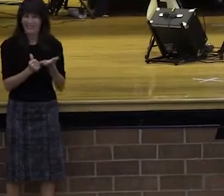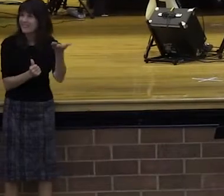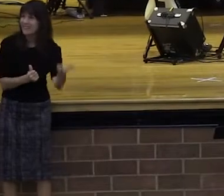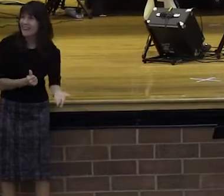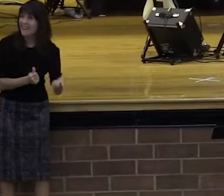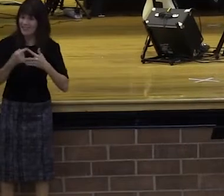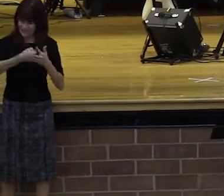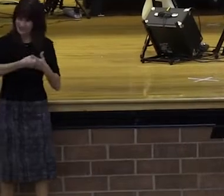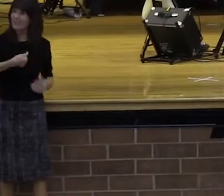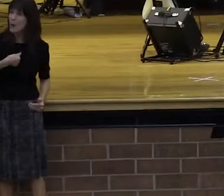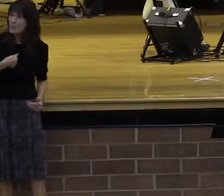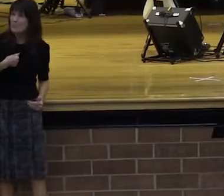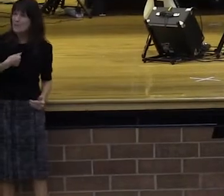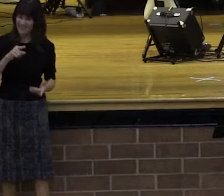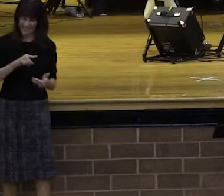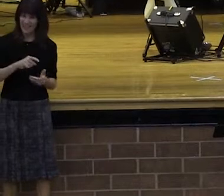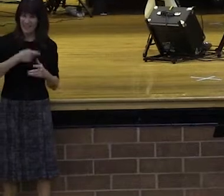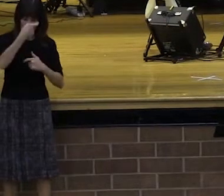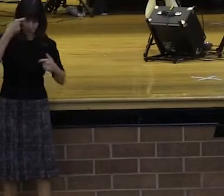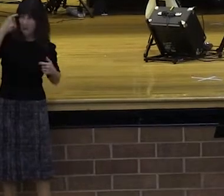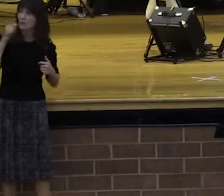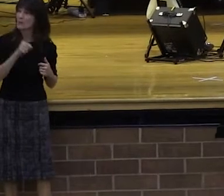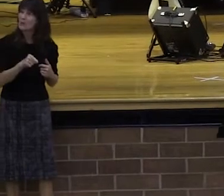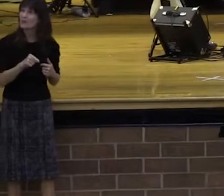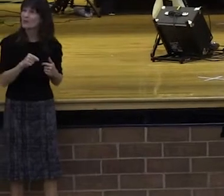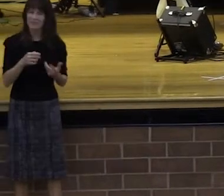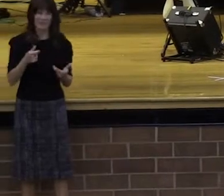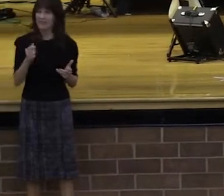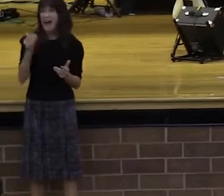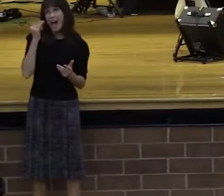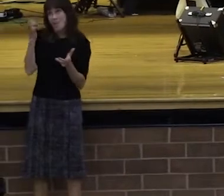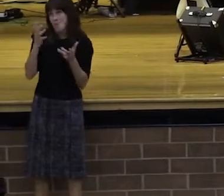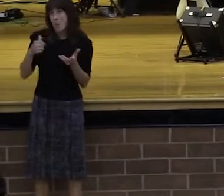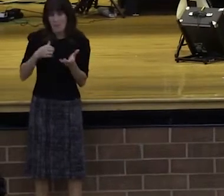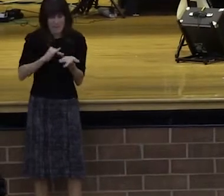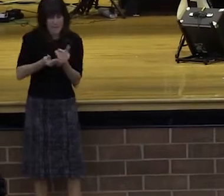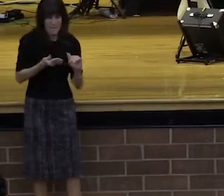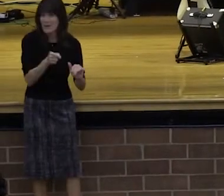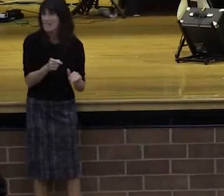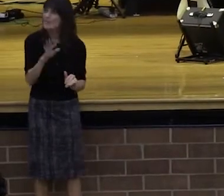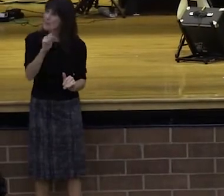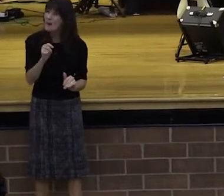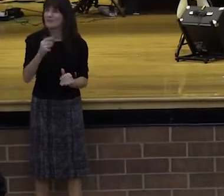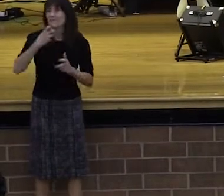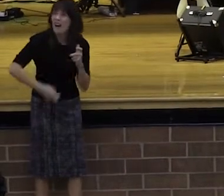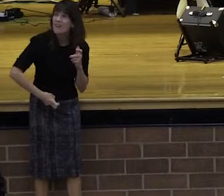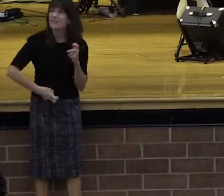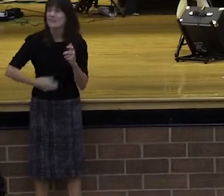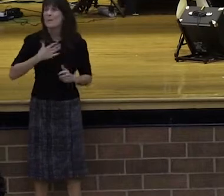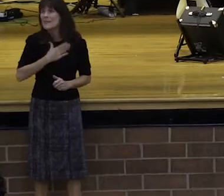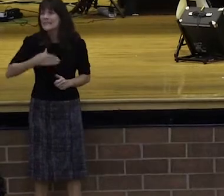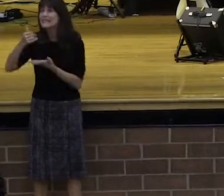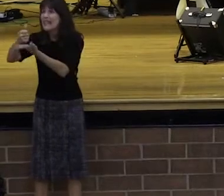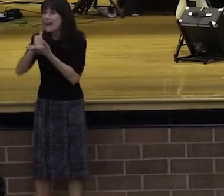to forgive them. Am I making any sense? And would it be if we would be communing with God and giving God our tithe? That's